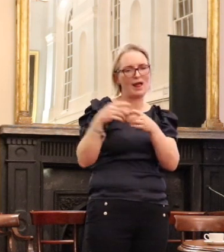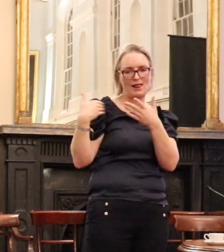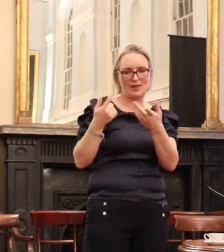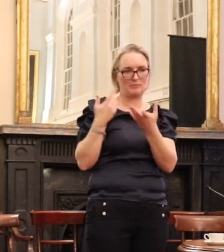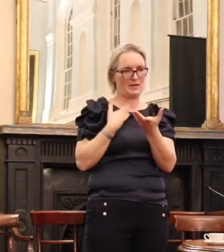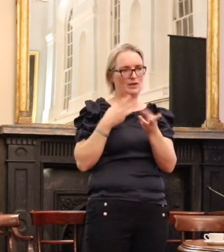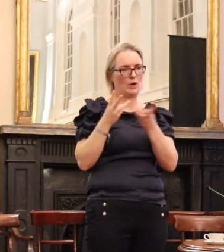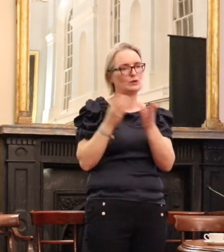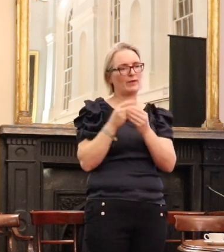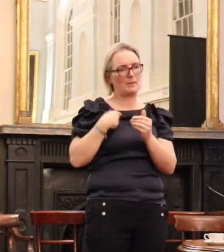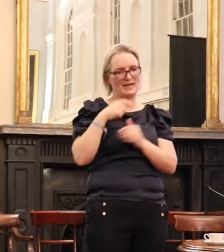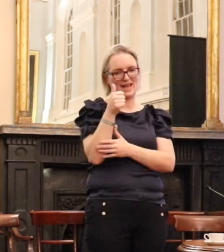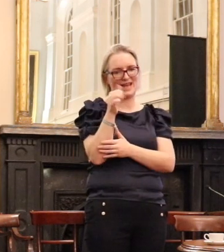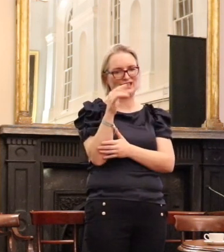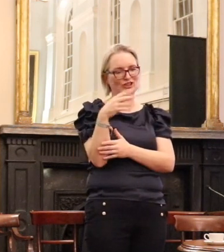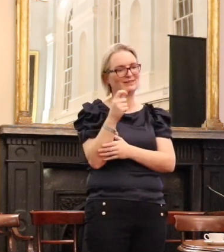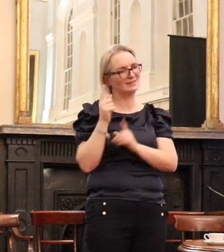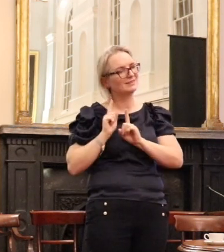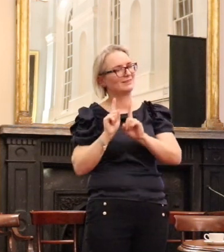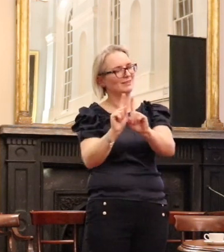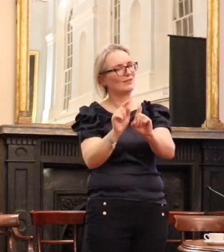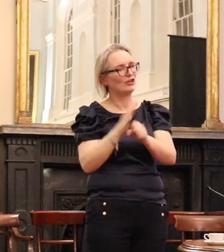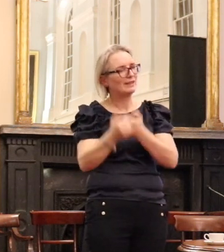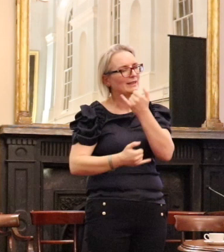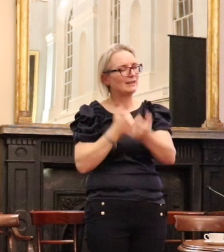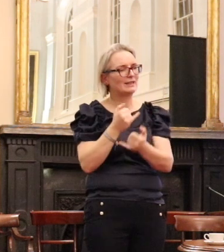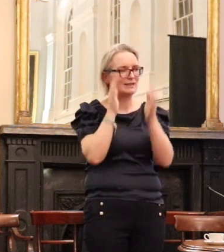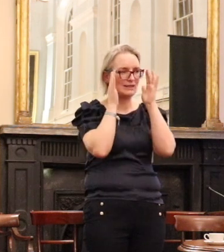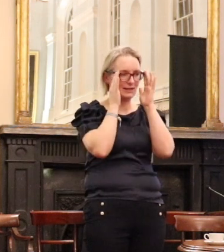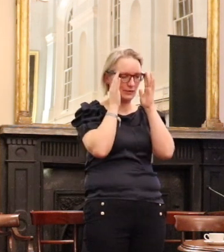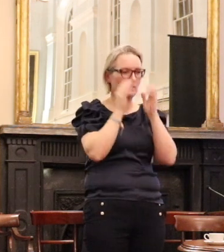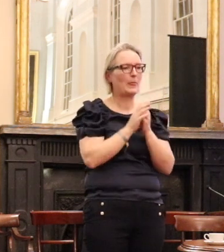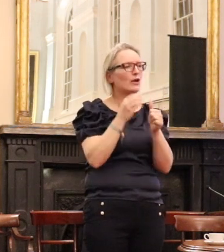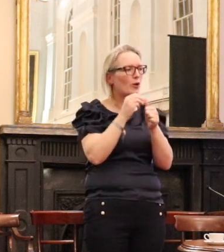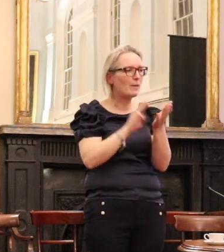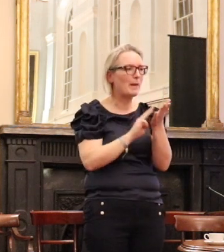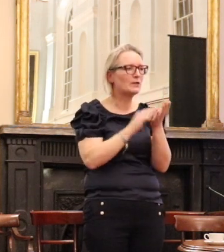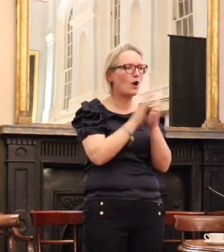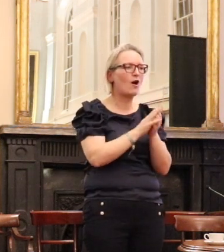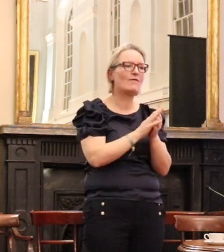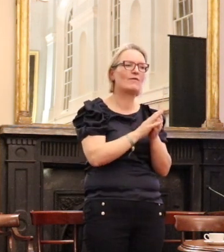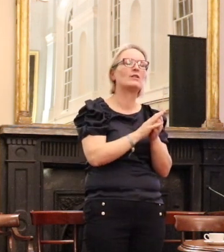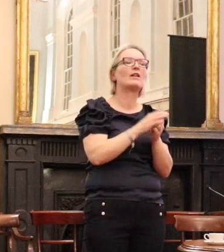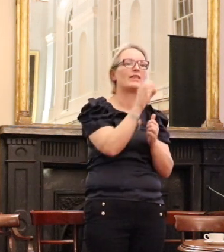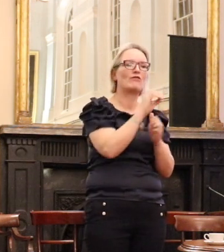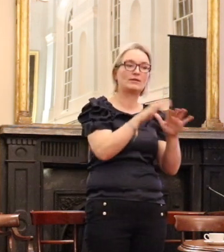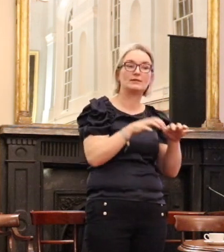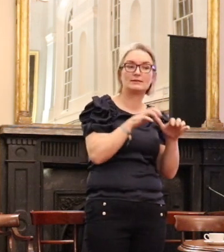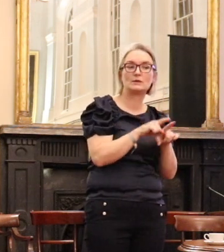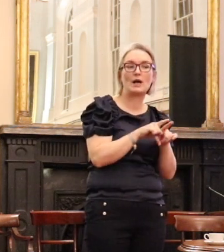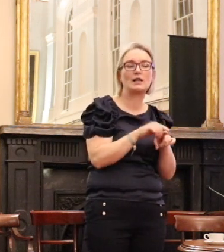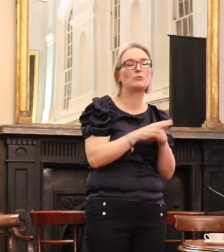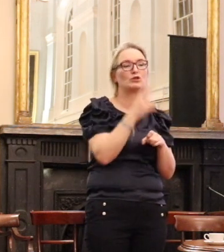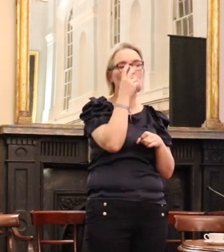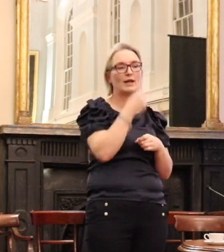leader, Ivana Badgett joined us, and other members of the Uropathist. But it was